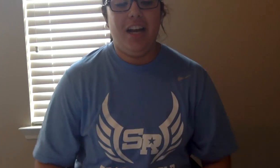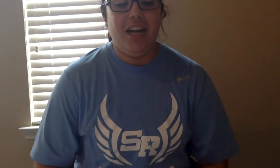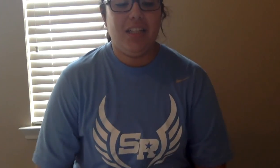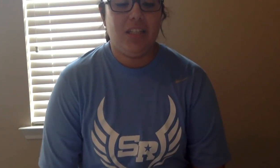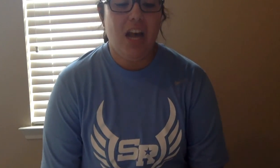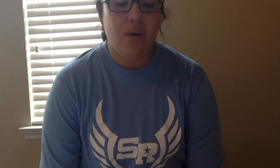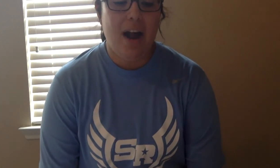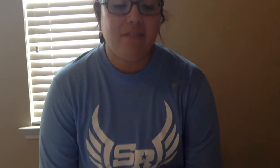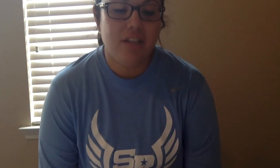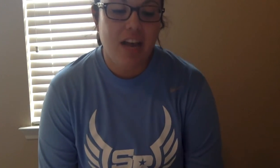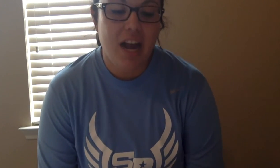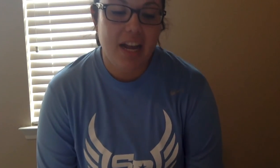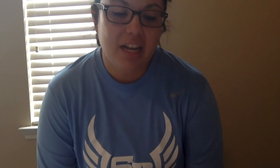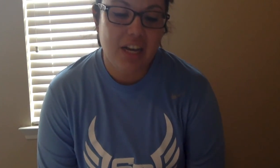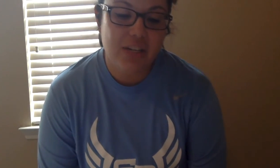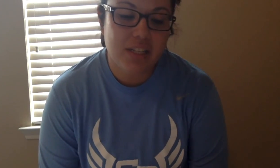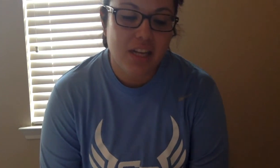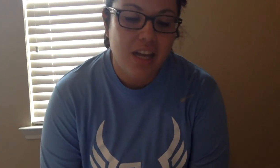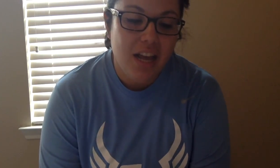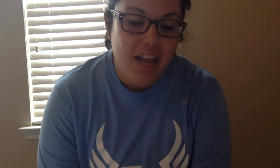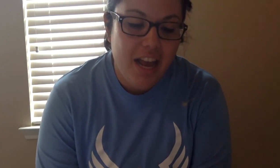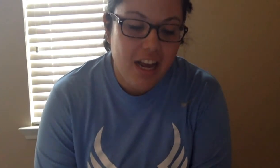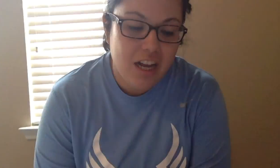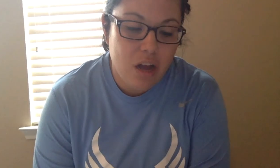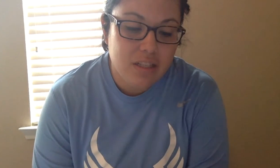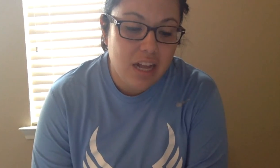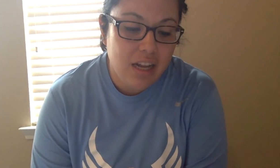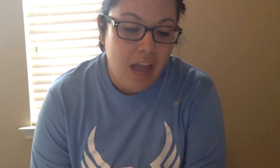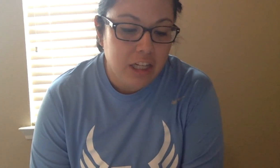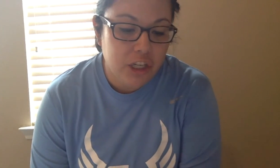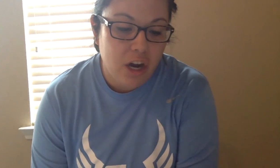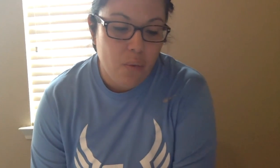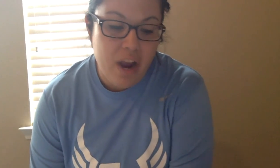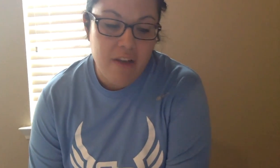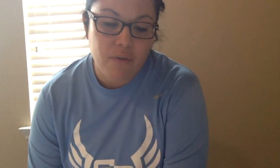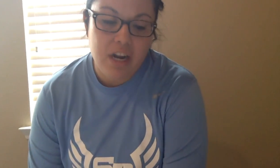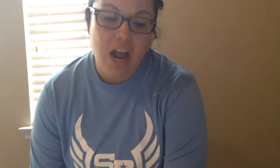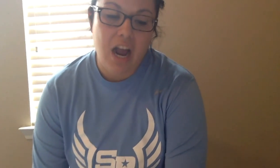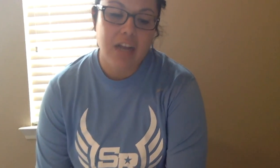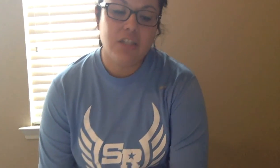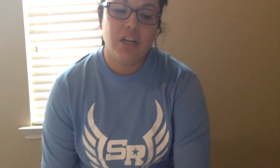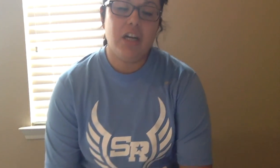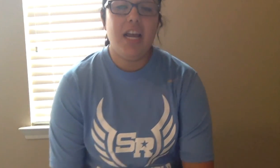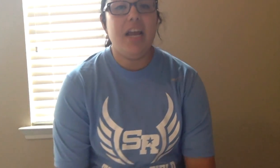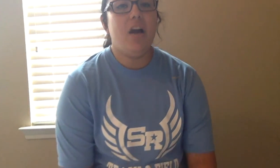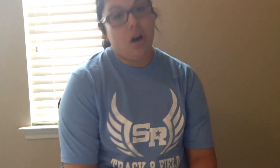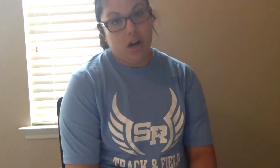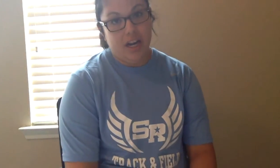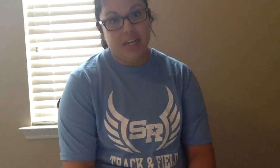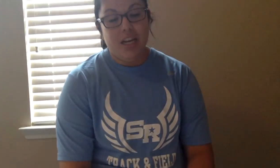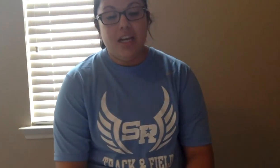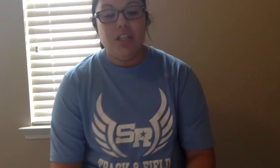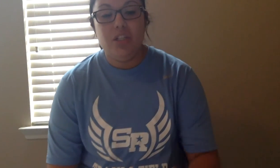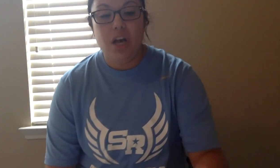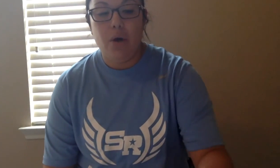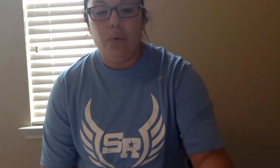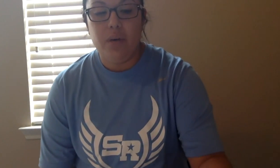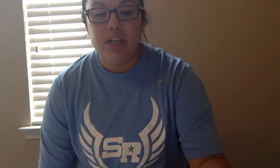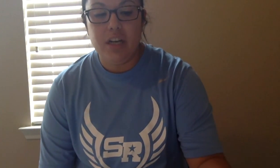so after that it goes it goes electric way when I turn it on so when it